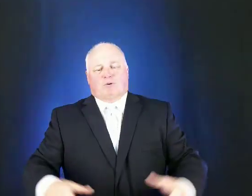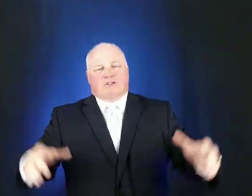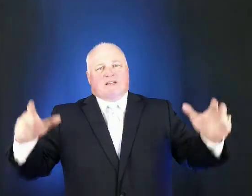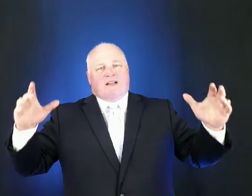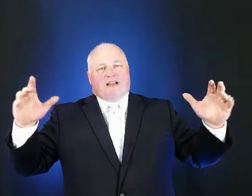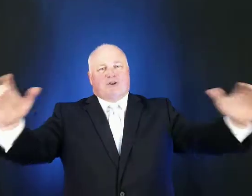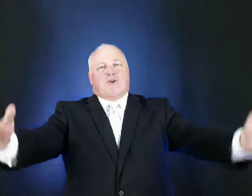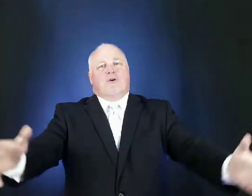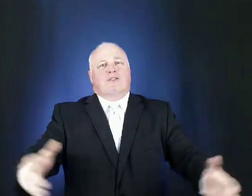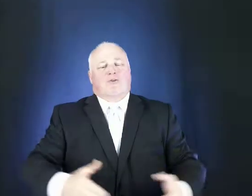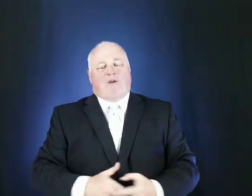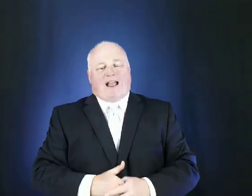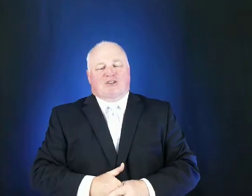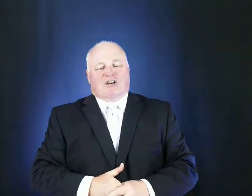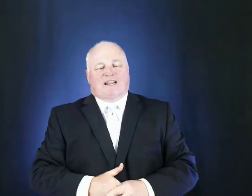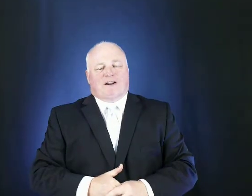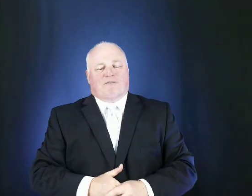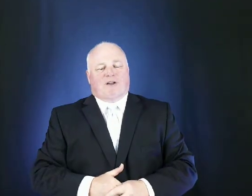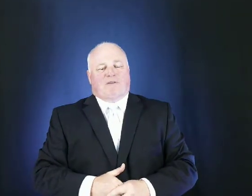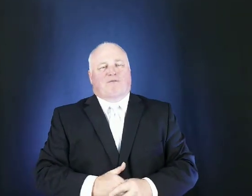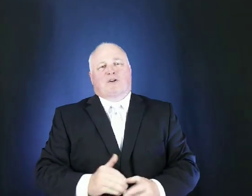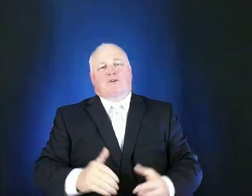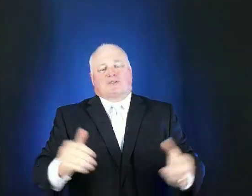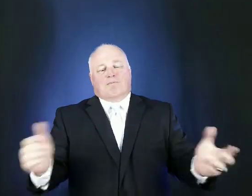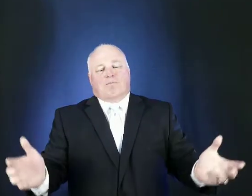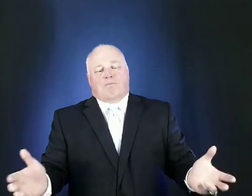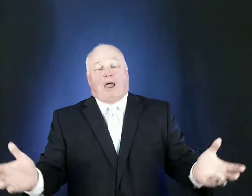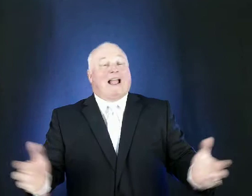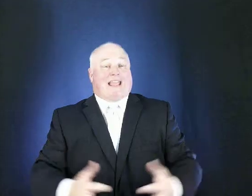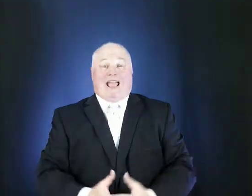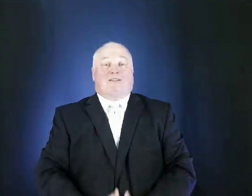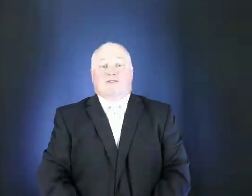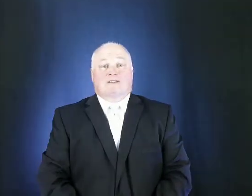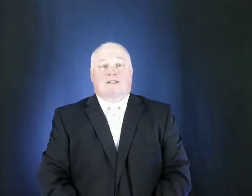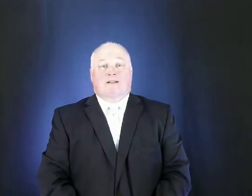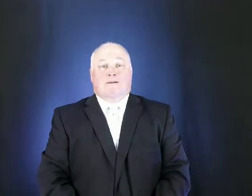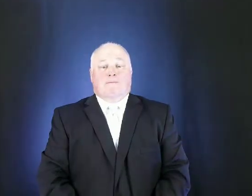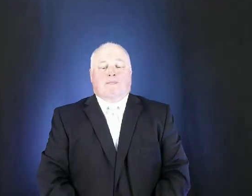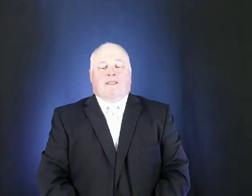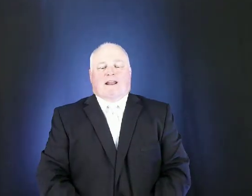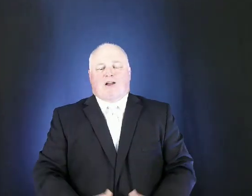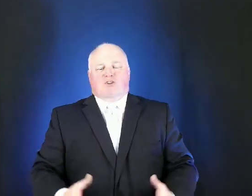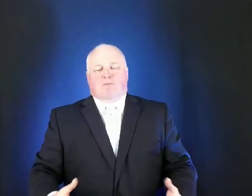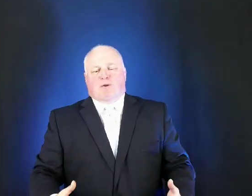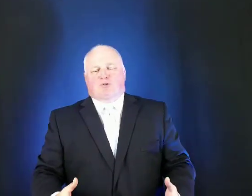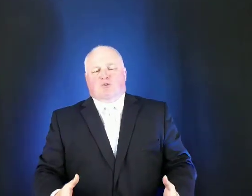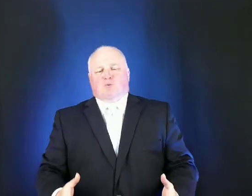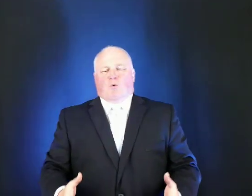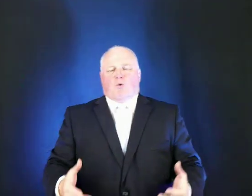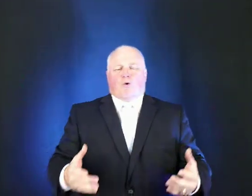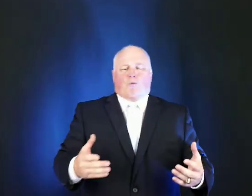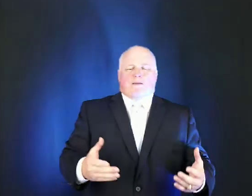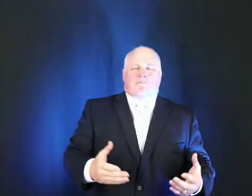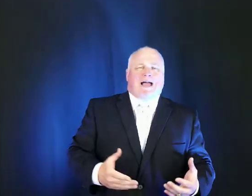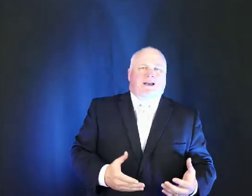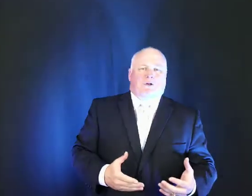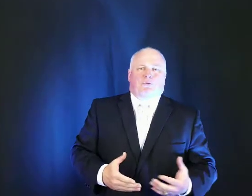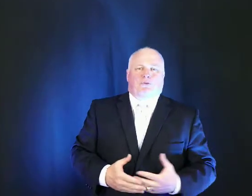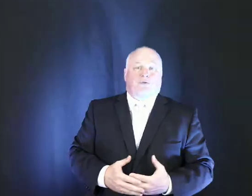was enduring the rationing of of foods and blackouts in our spiritual war we battle on three